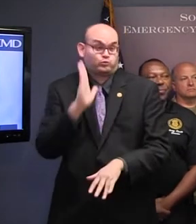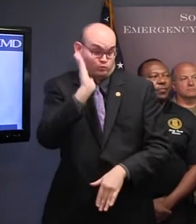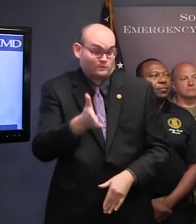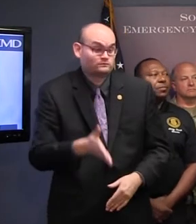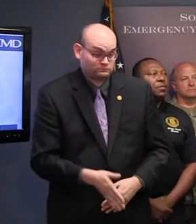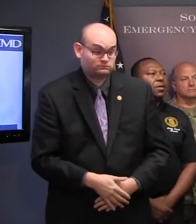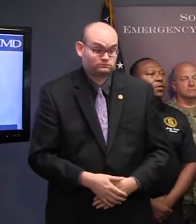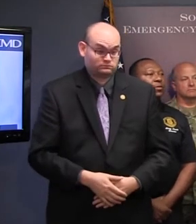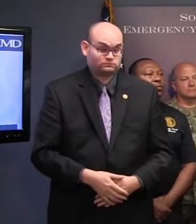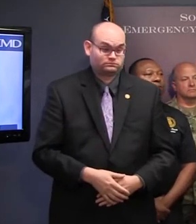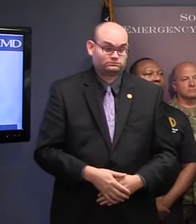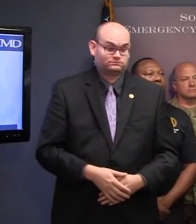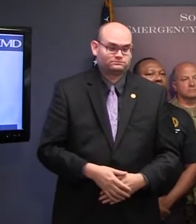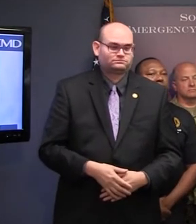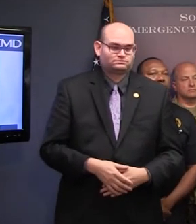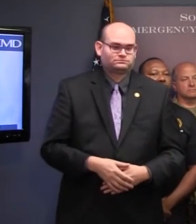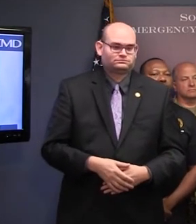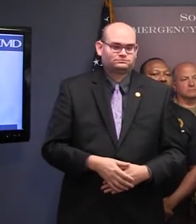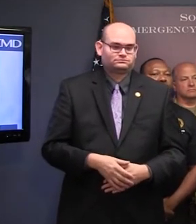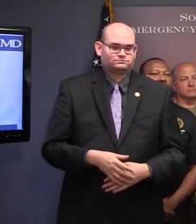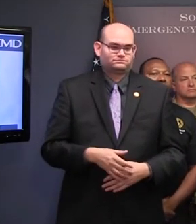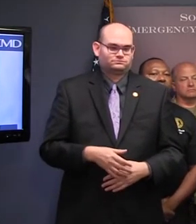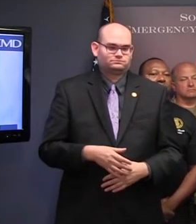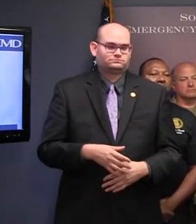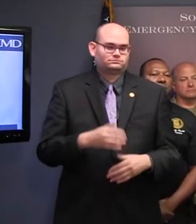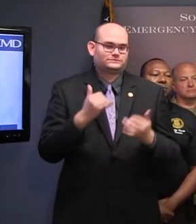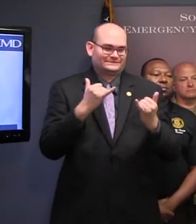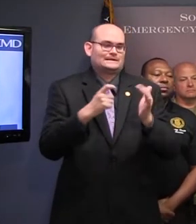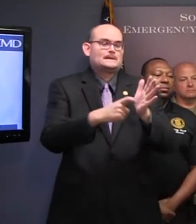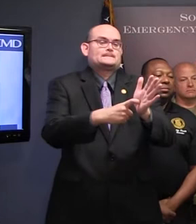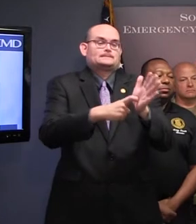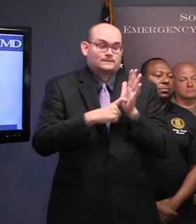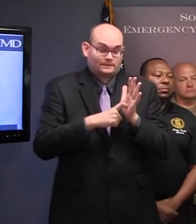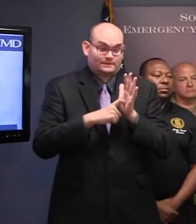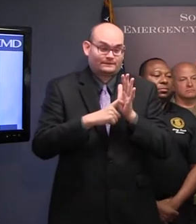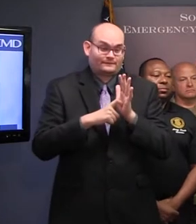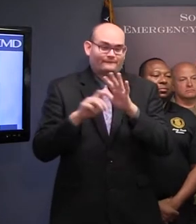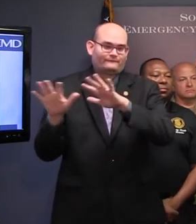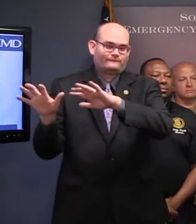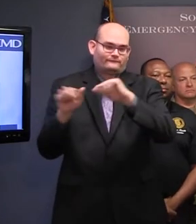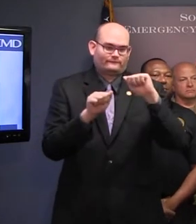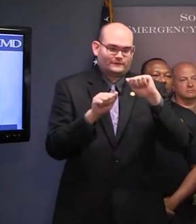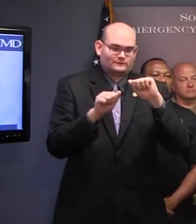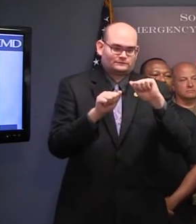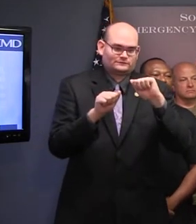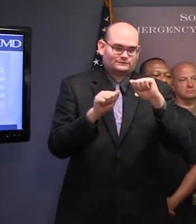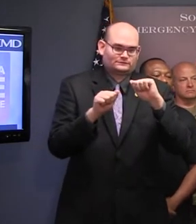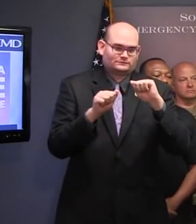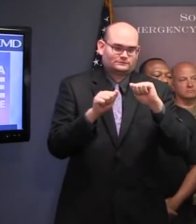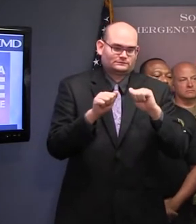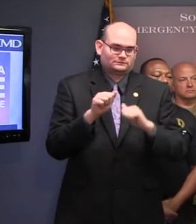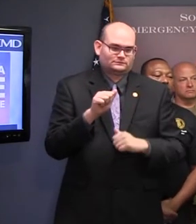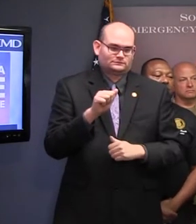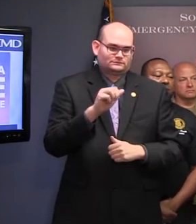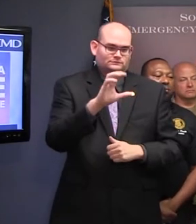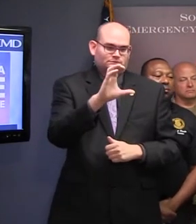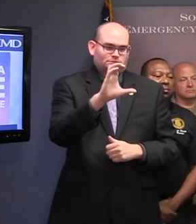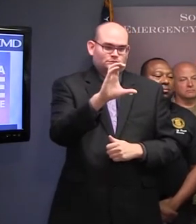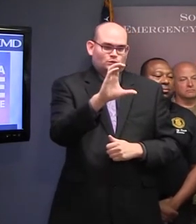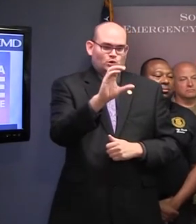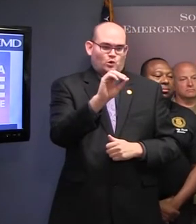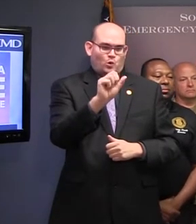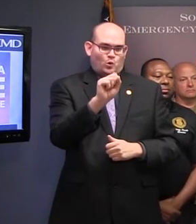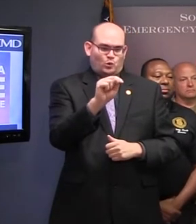order today requiring the evacuation of facilities along the coast in the potential impact